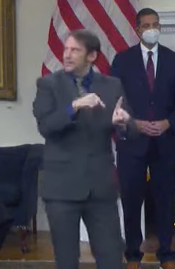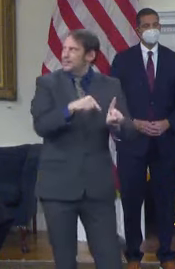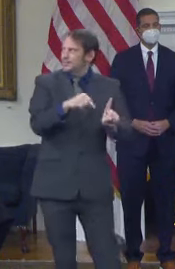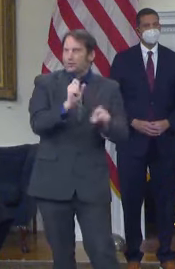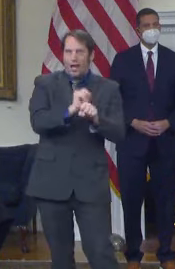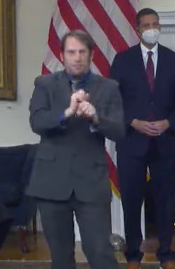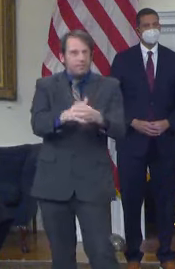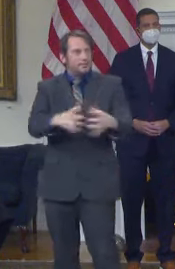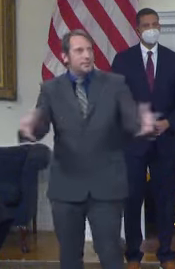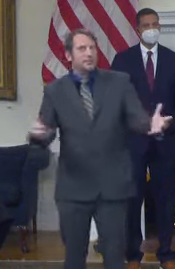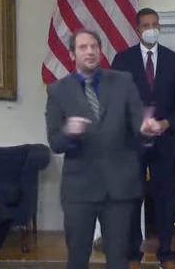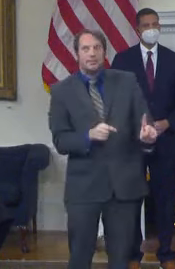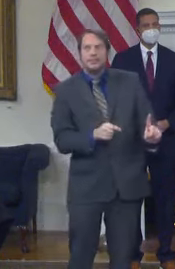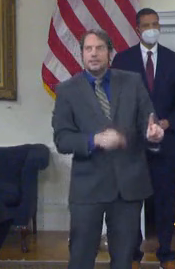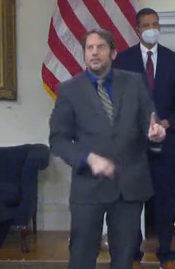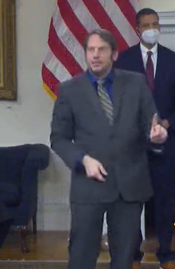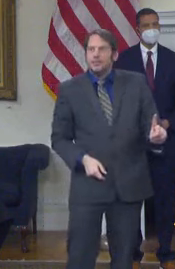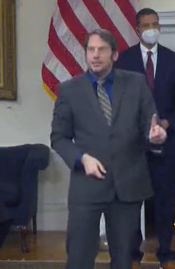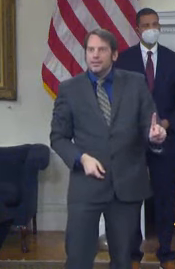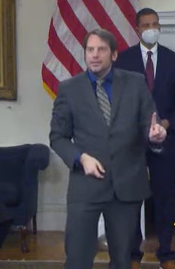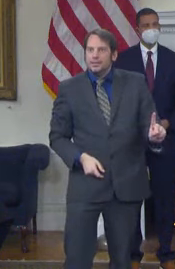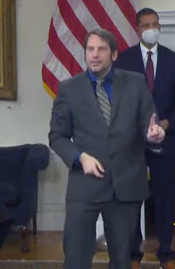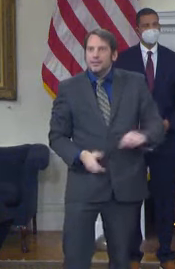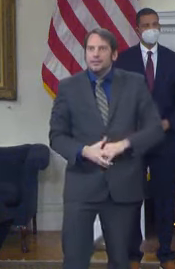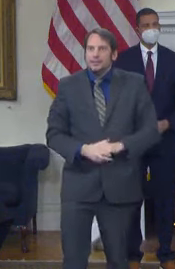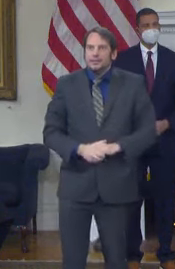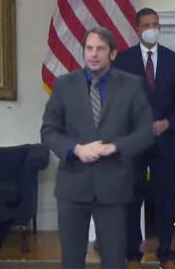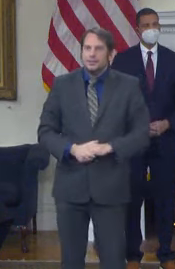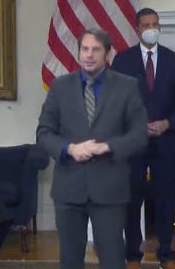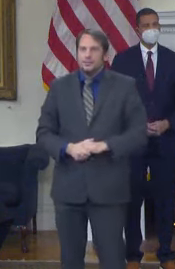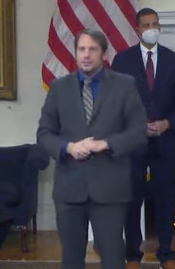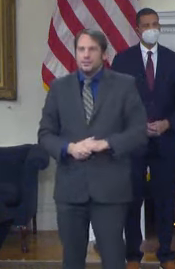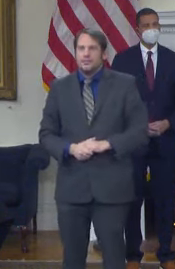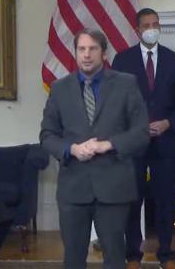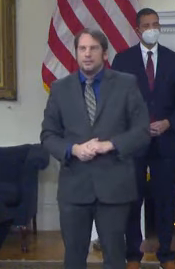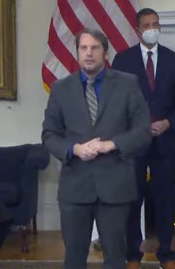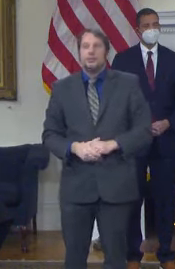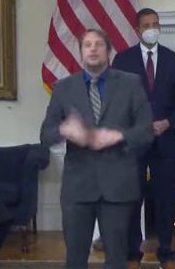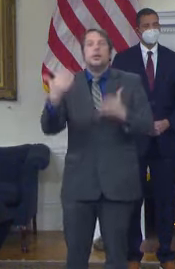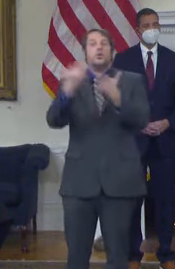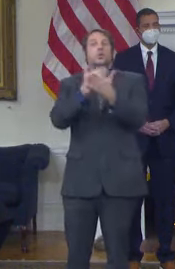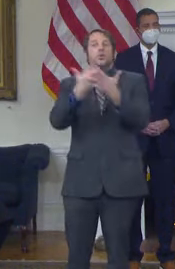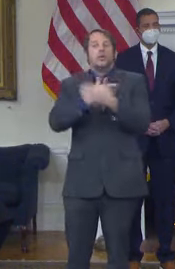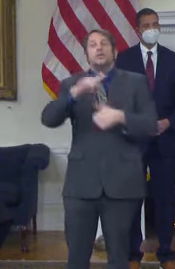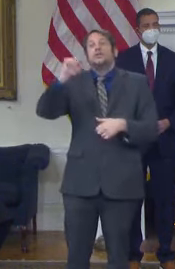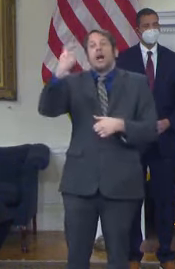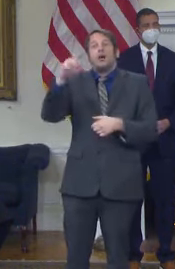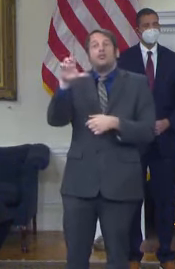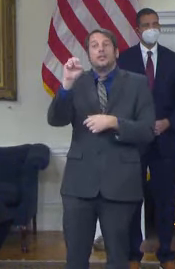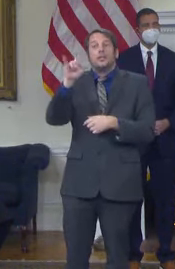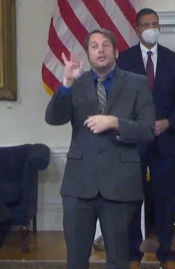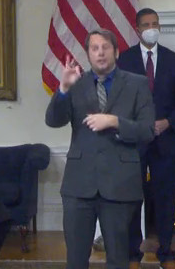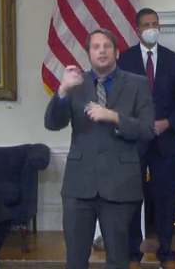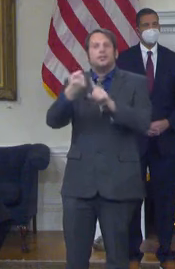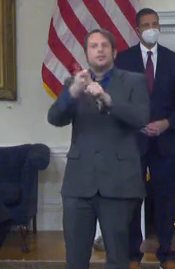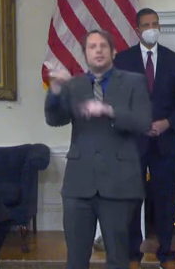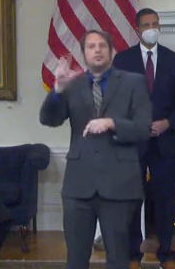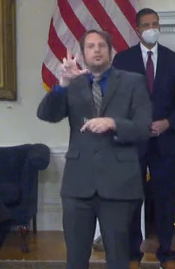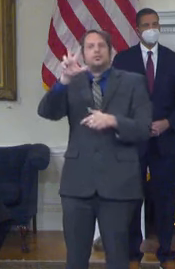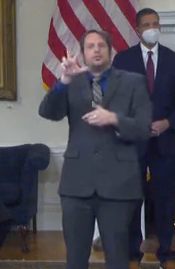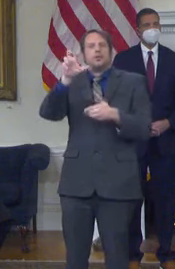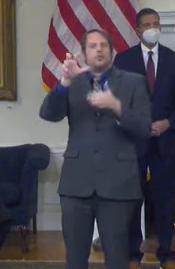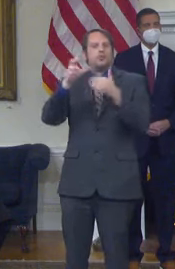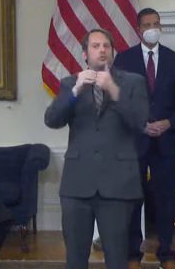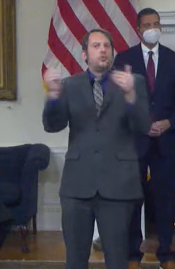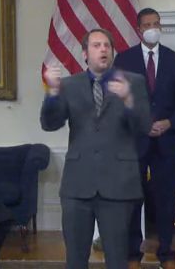additional small business tax relief by eliminating the $300 annual filing fee that